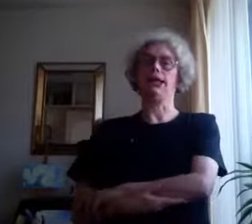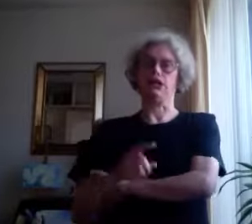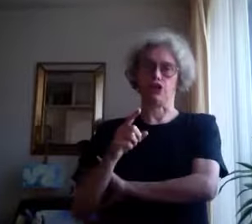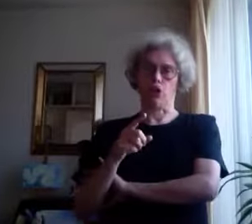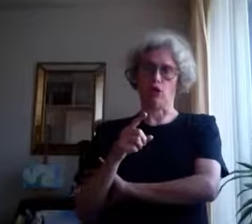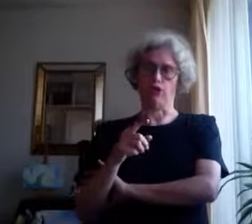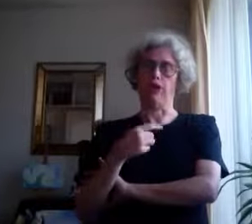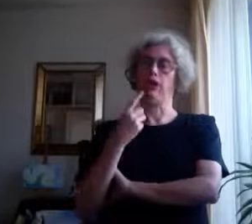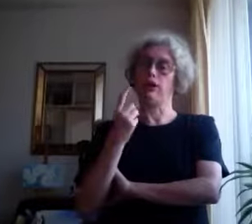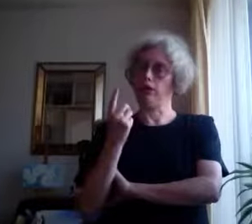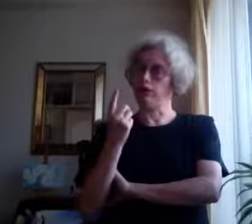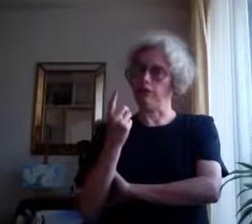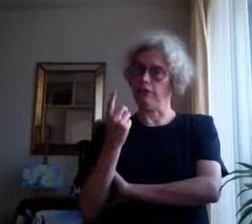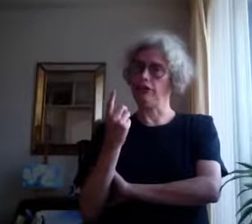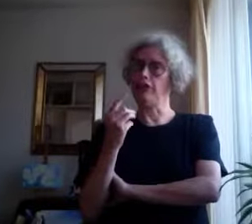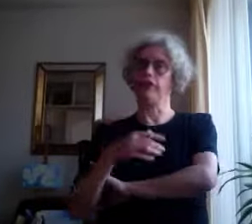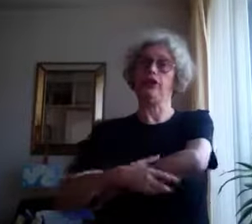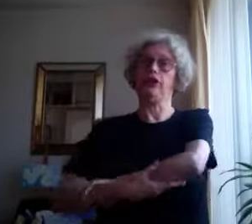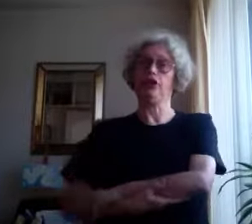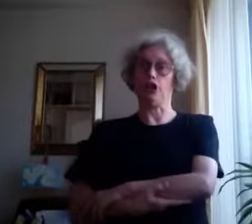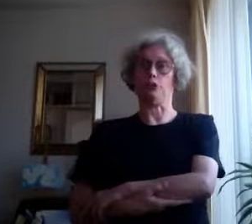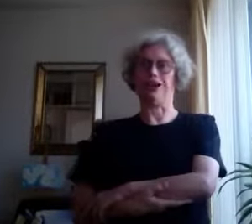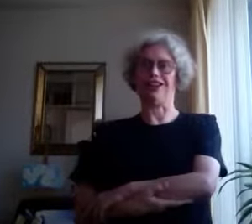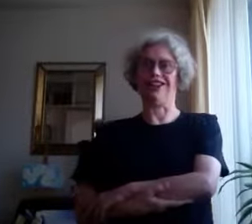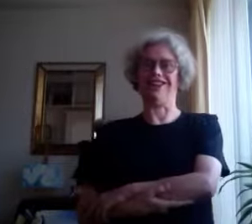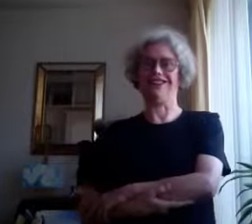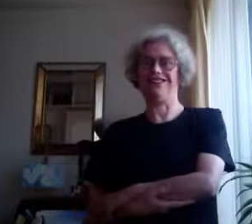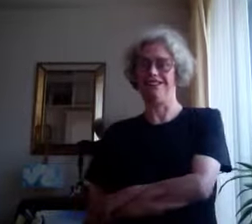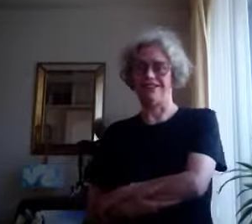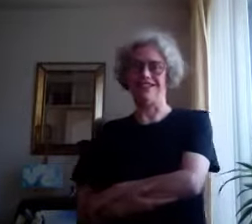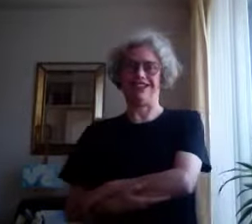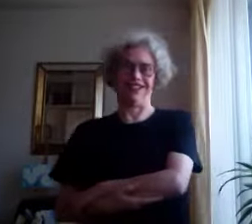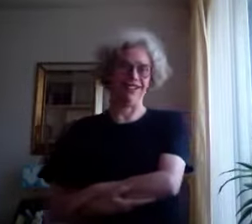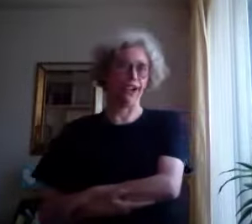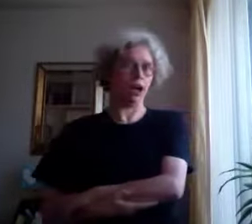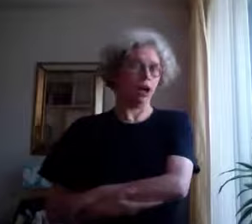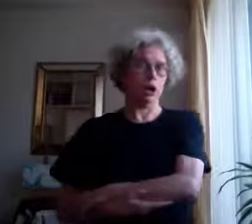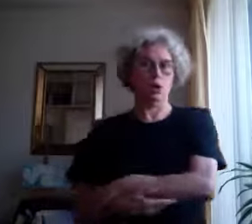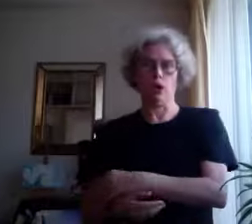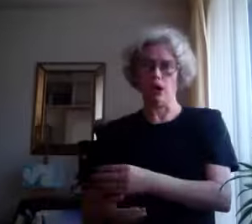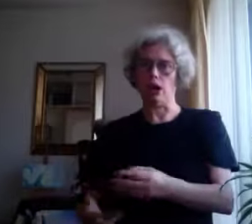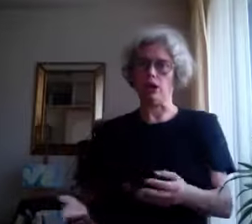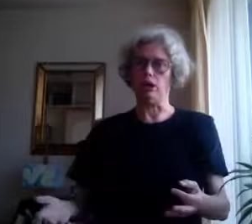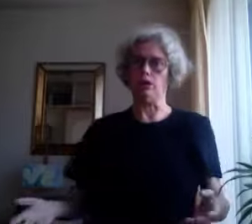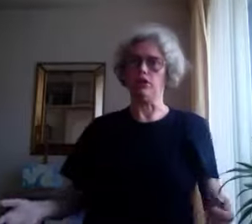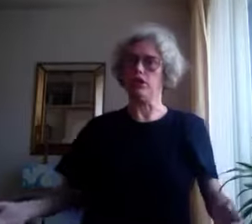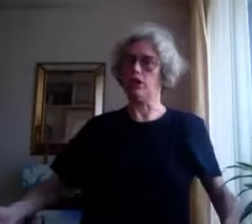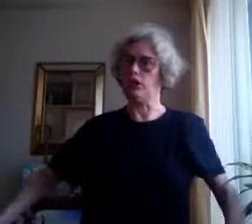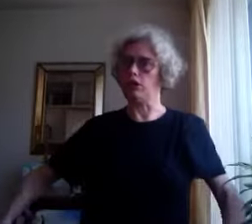it's called Want Your Body. Okay. Want your